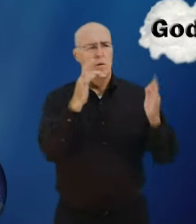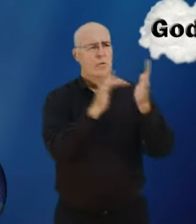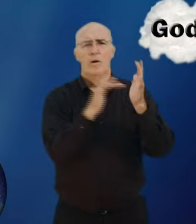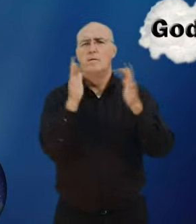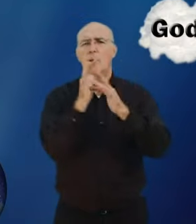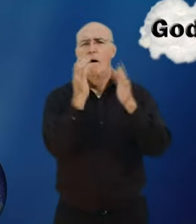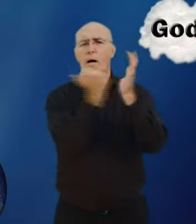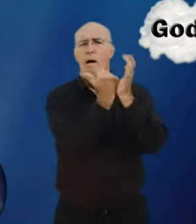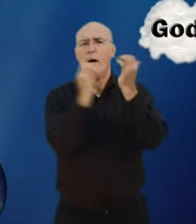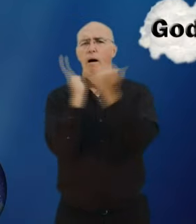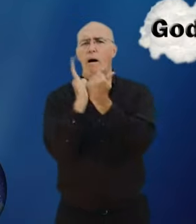who is Jesus